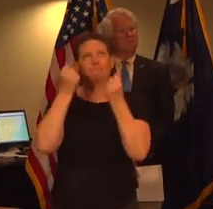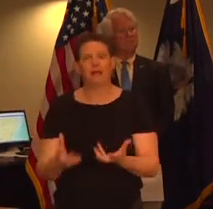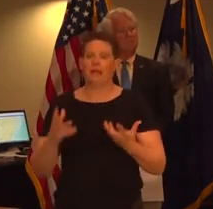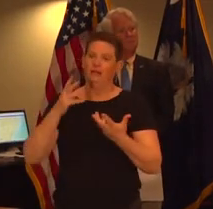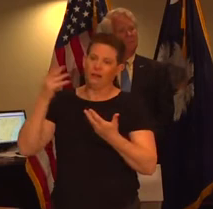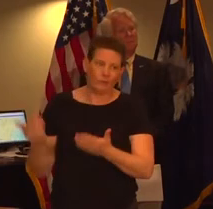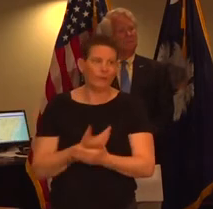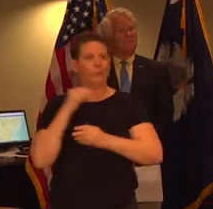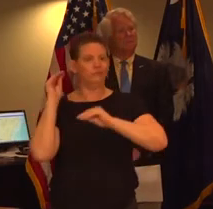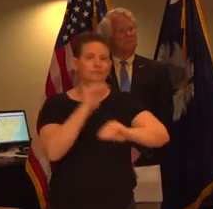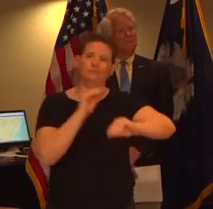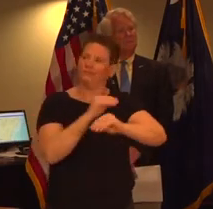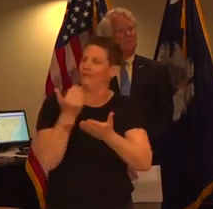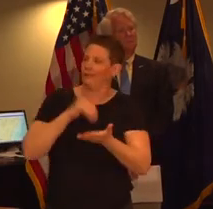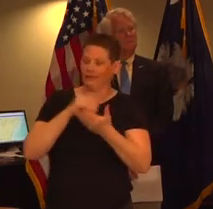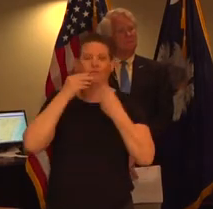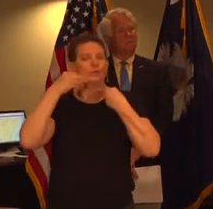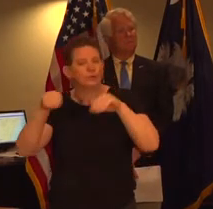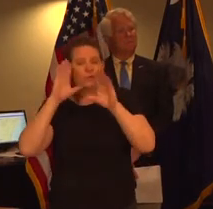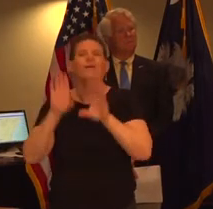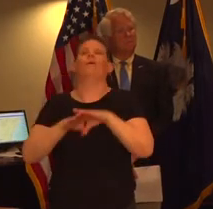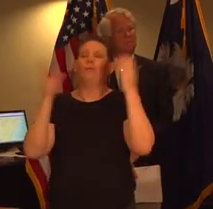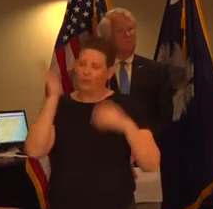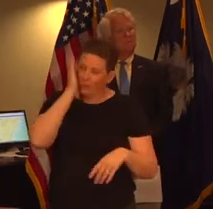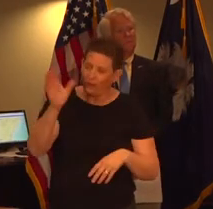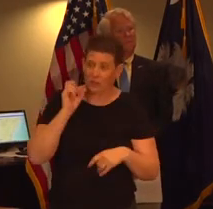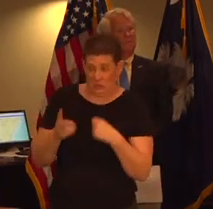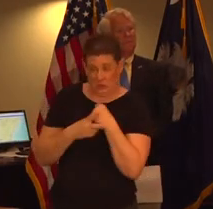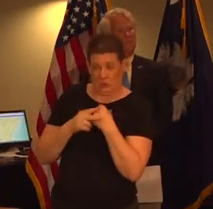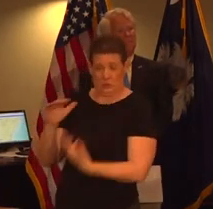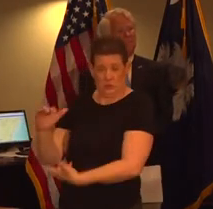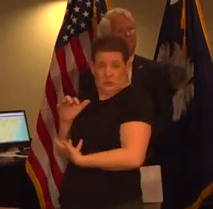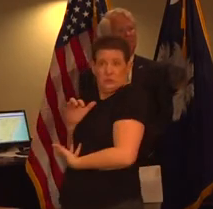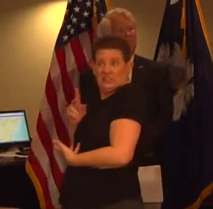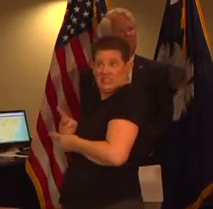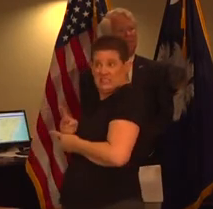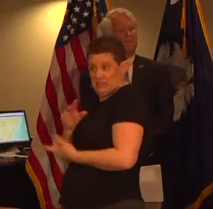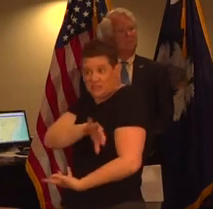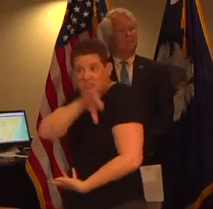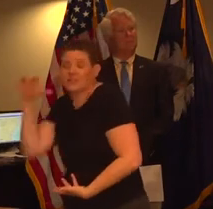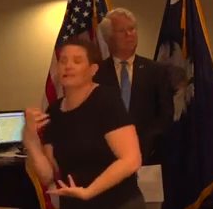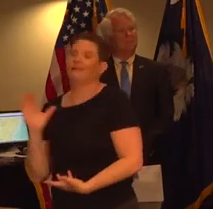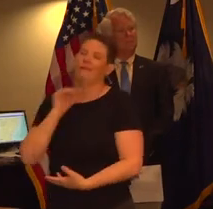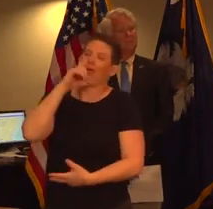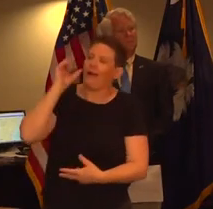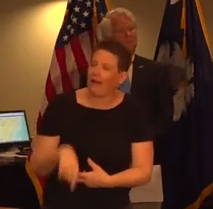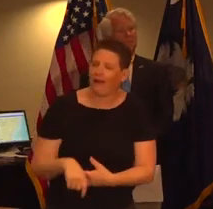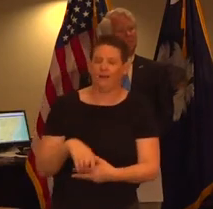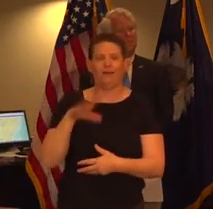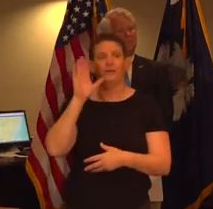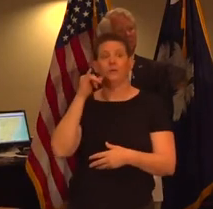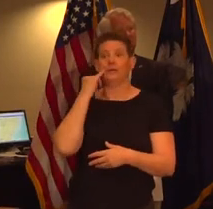stores they're to be open there's no need to hoard supplies and always follow the information of the official sources